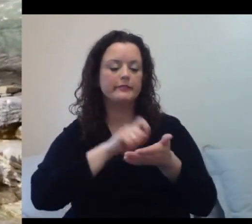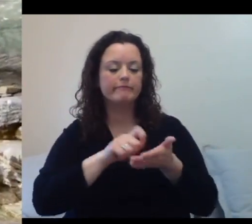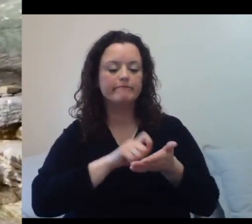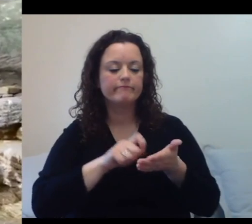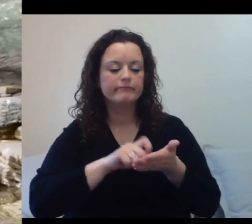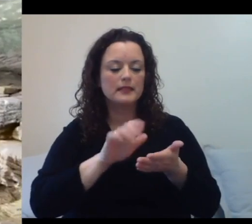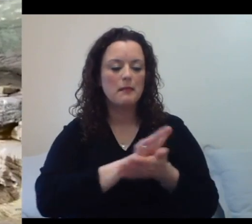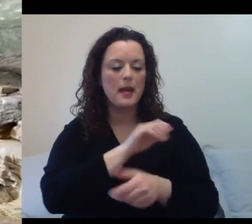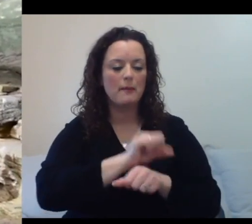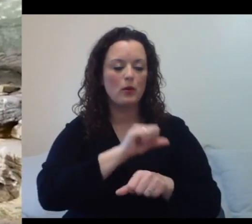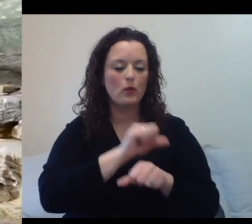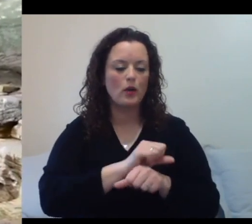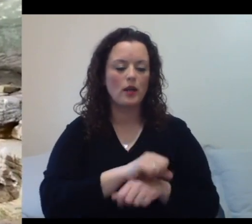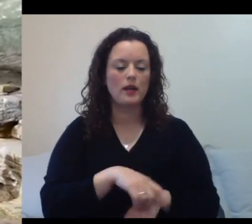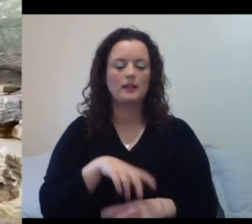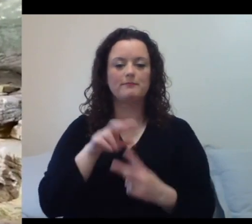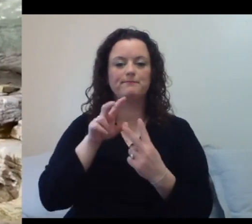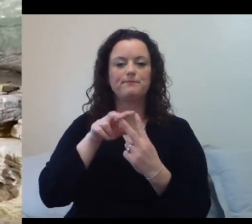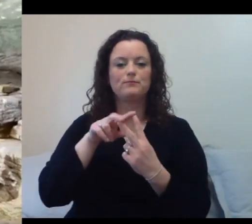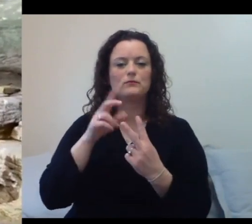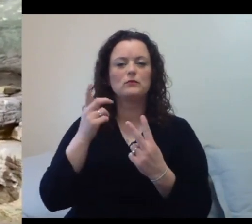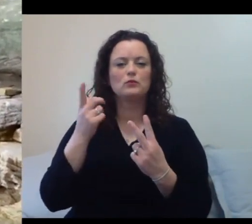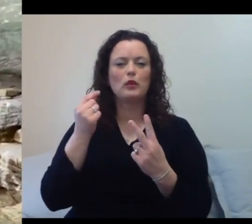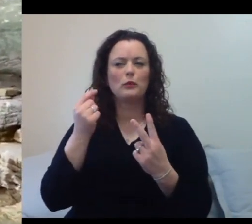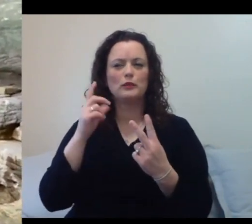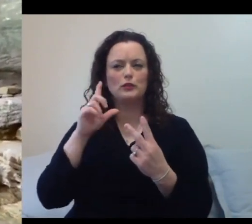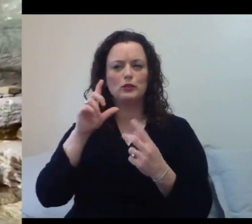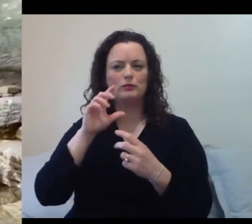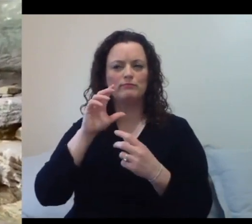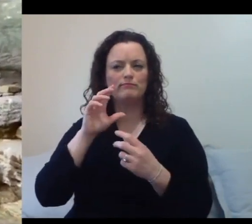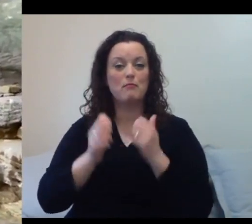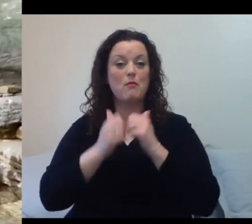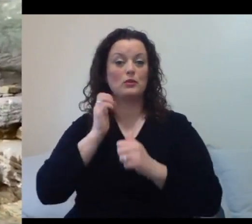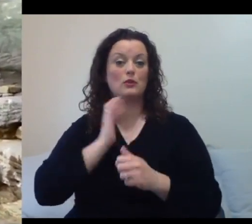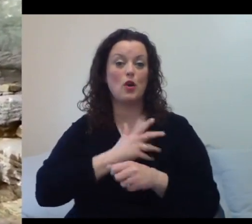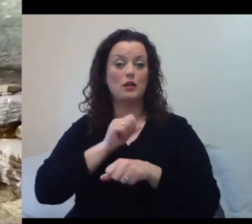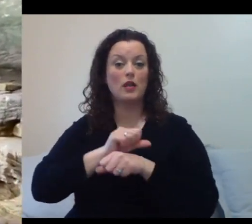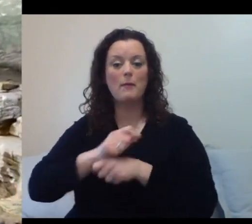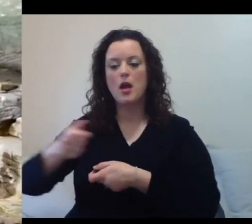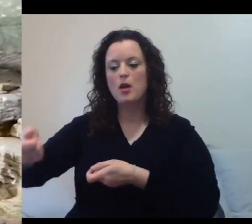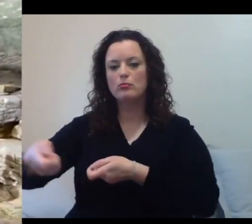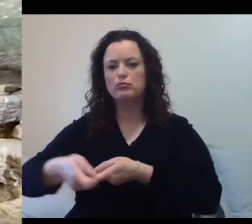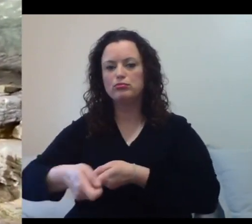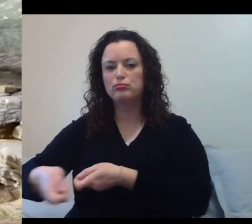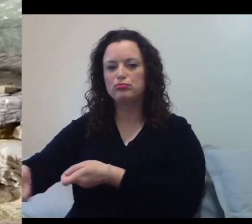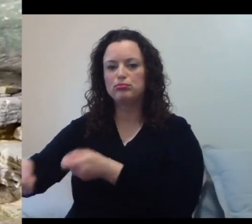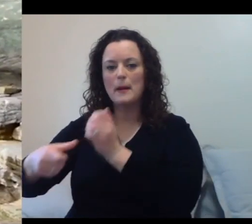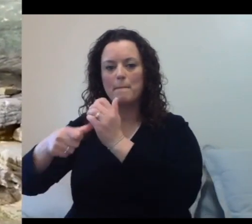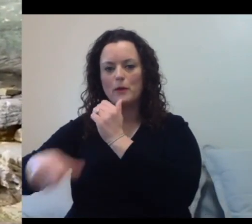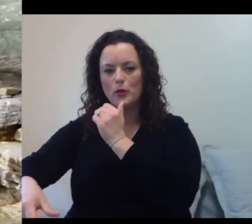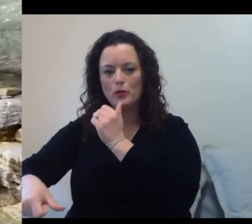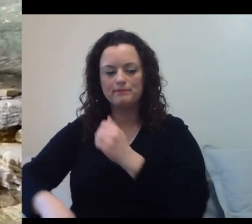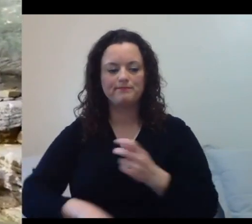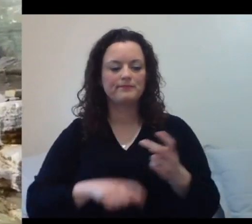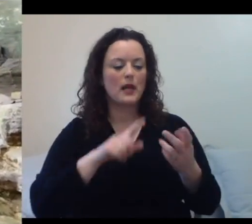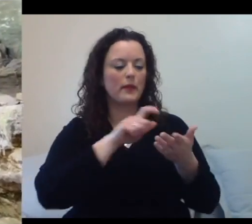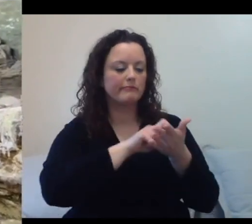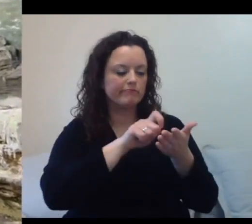take a lot of notes. So a lot of good stuff being a zookeeper. But again, everybody individually marked and that's how we know who's who.